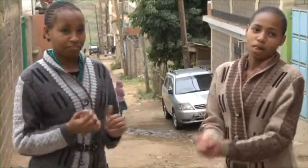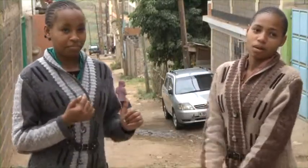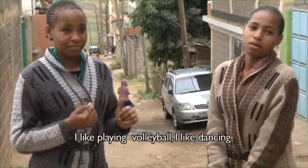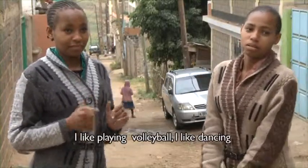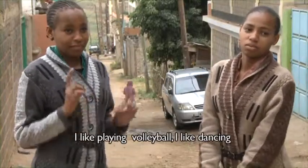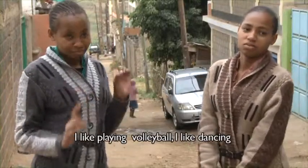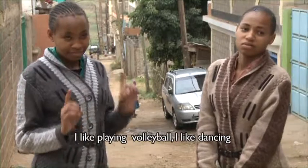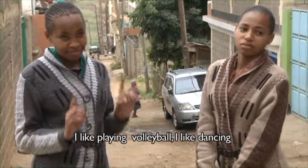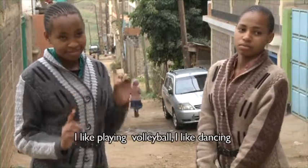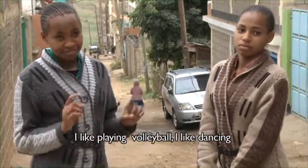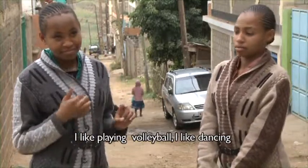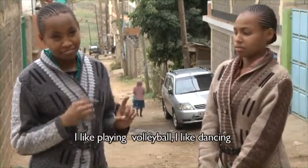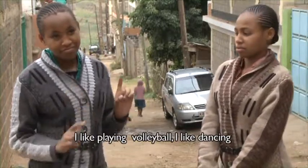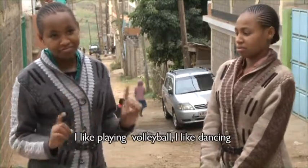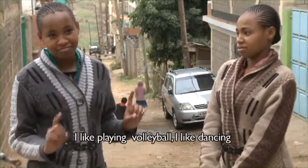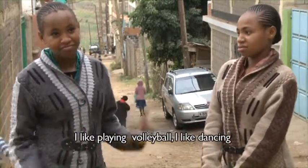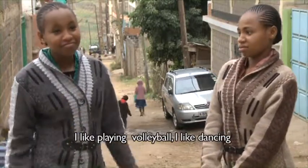I like playing volleyball, I like dancing.